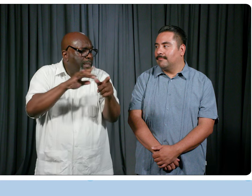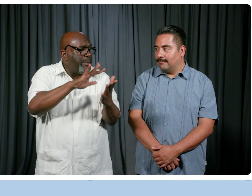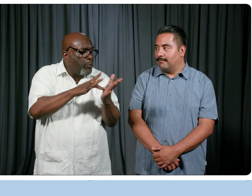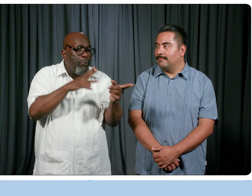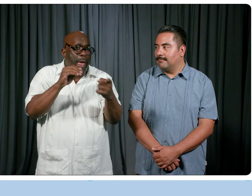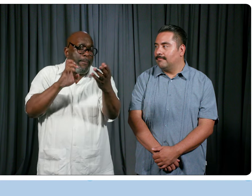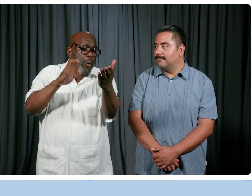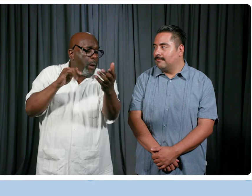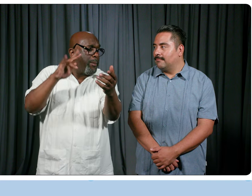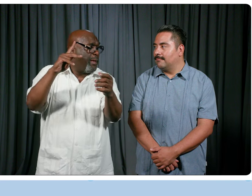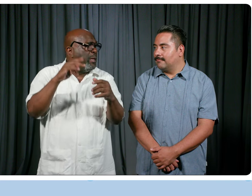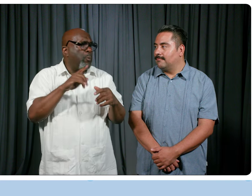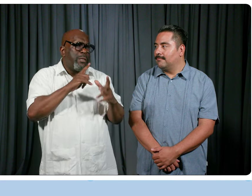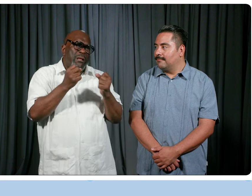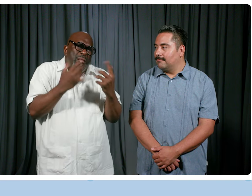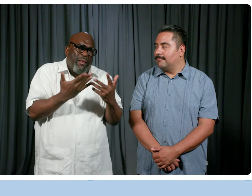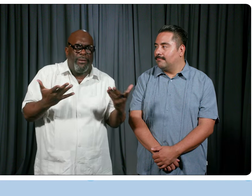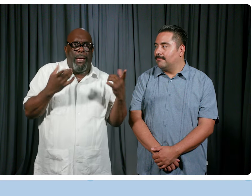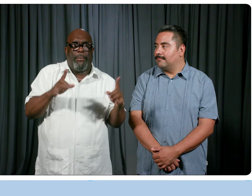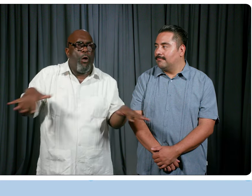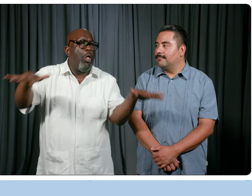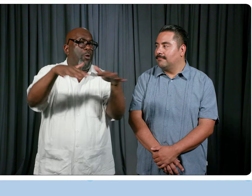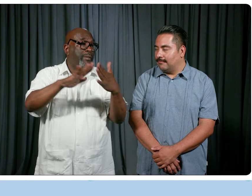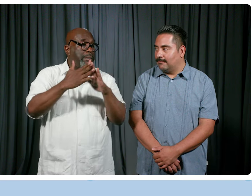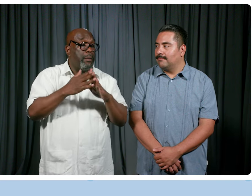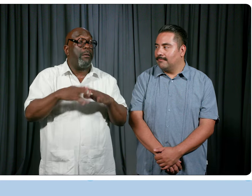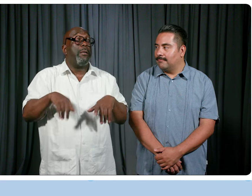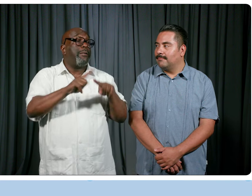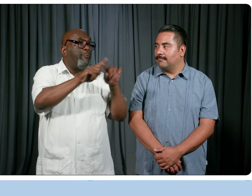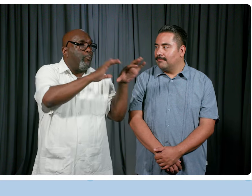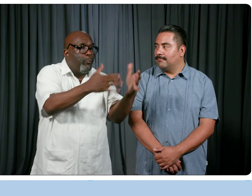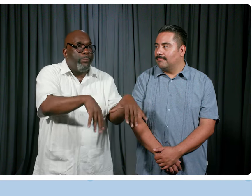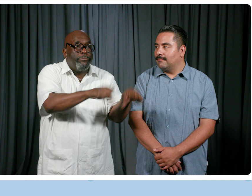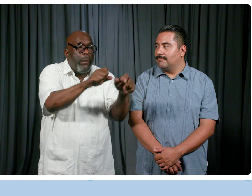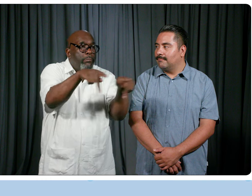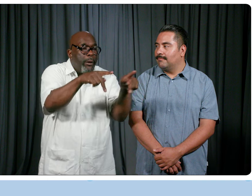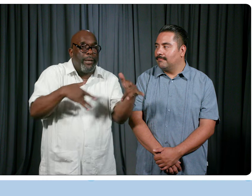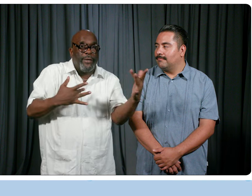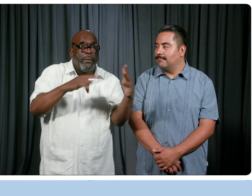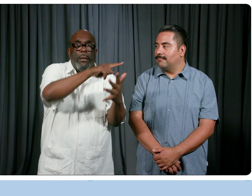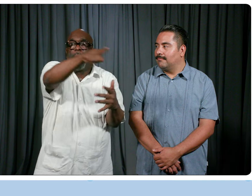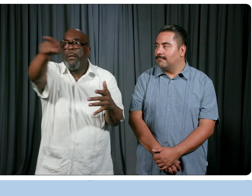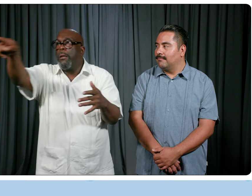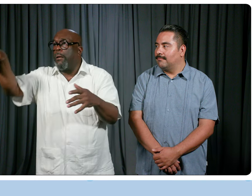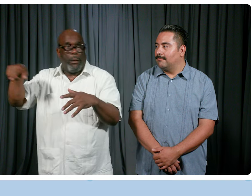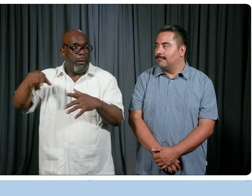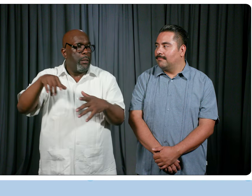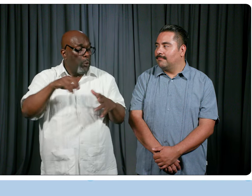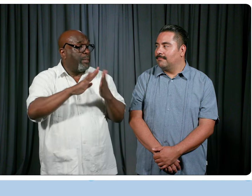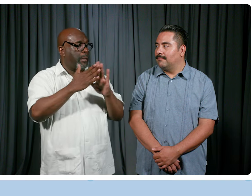mean, there are things happening all over the city. You know, there's parties and events, you being sponsored by groups all over the city. So the city is going to be very much